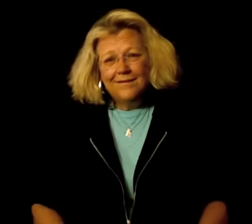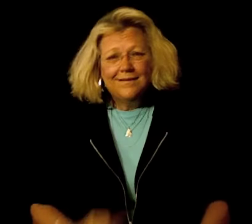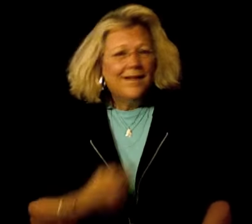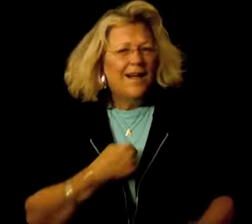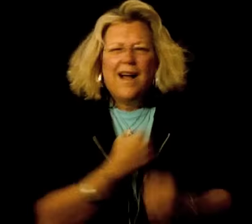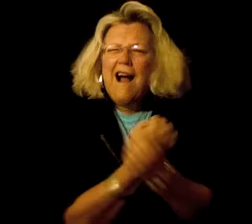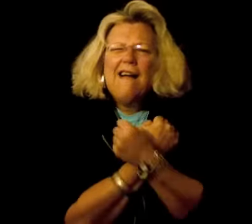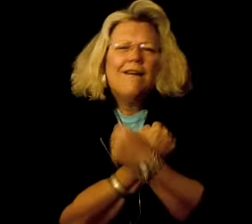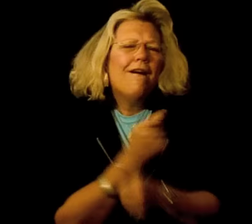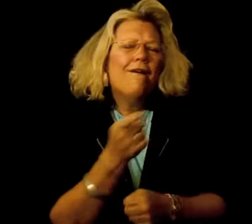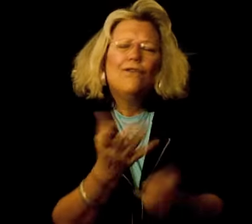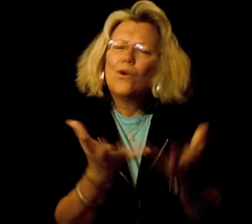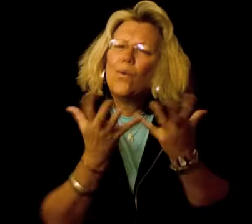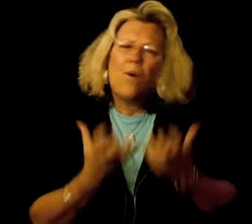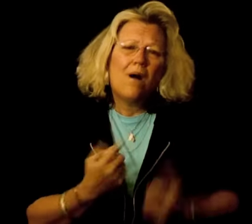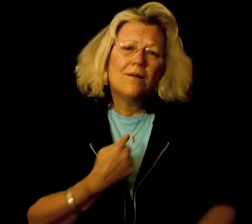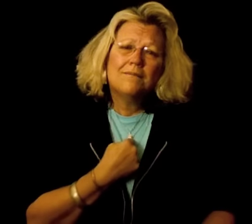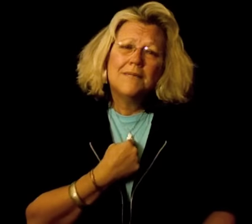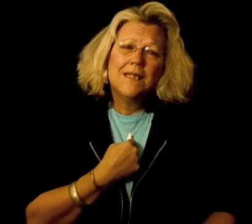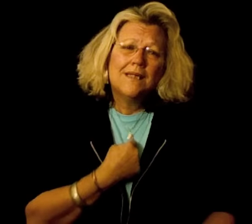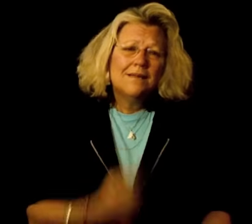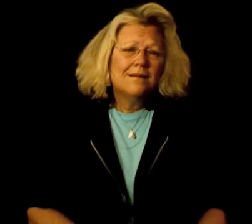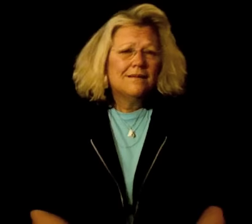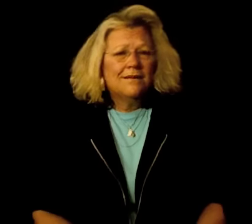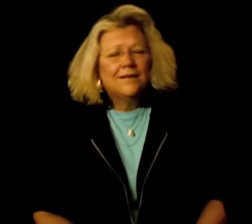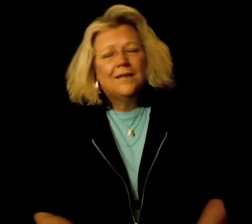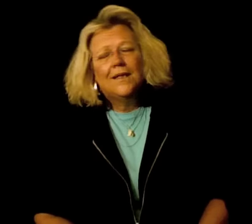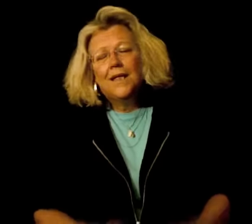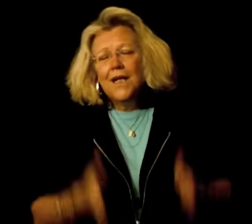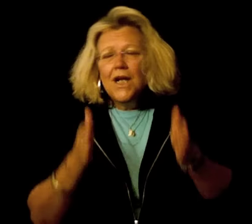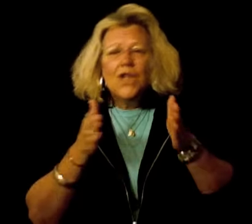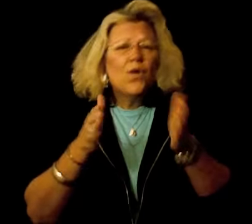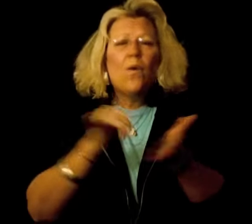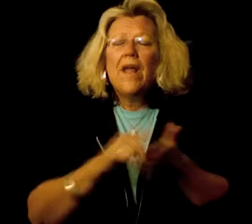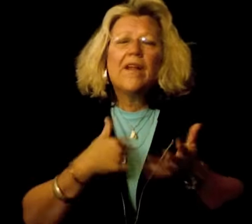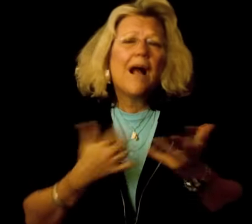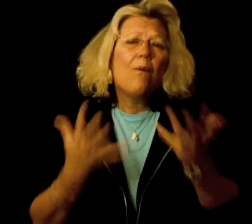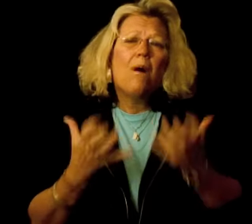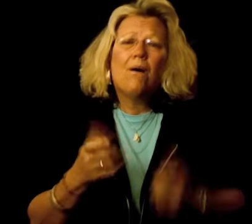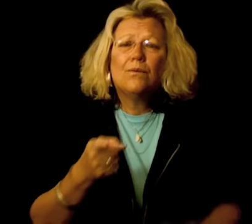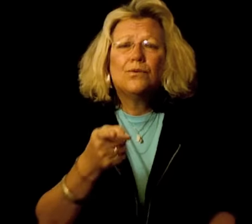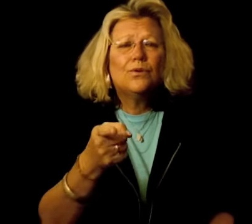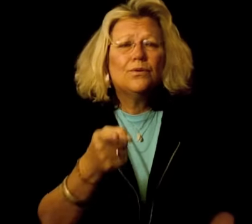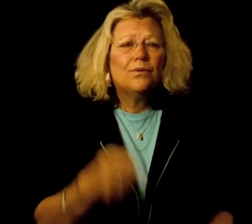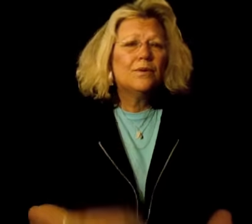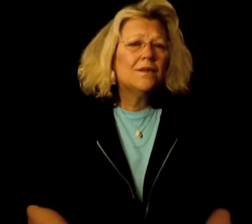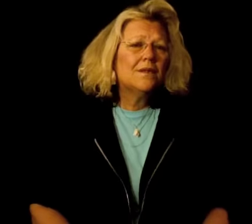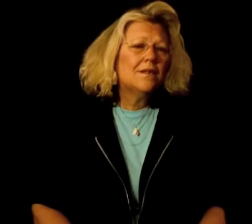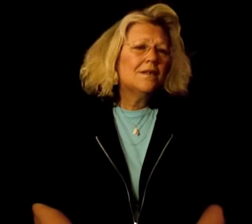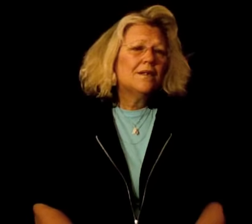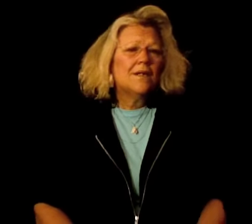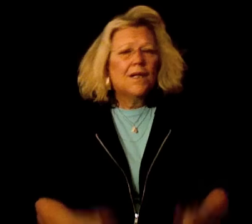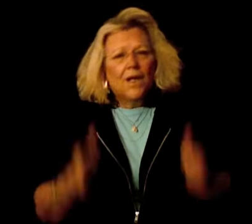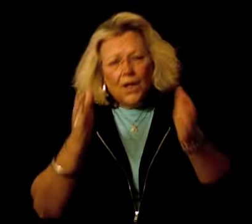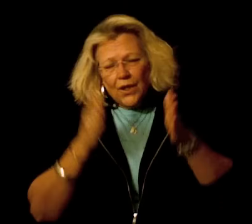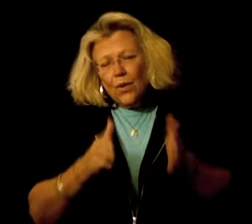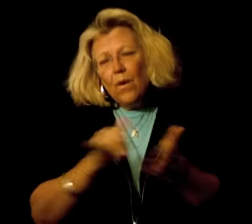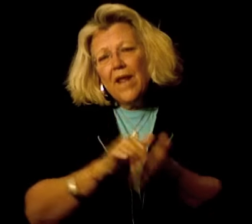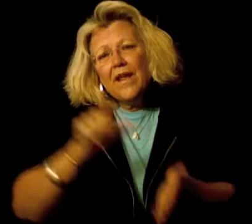I'd love you to want me, the way that I want you, the way that